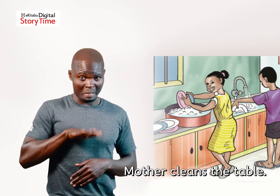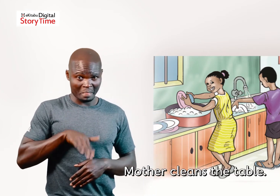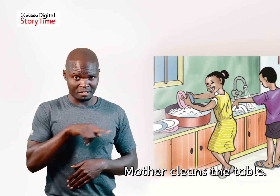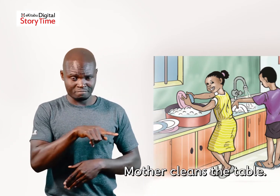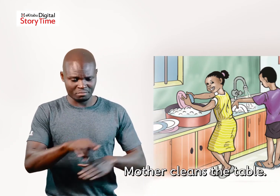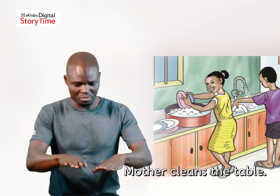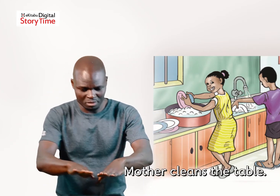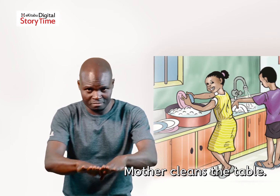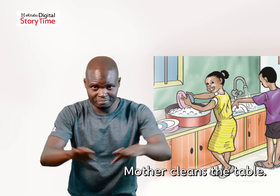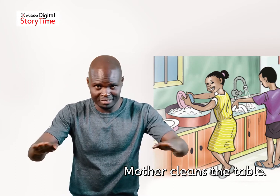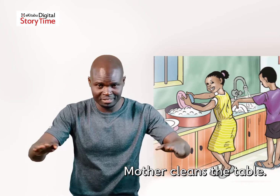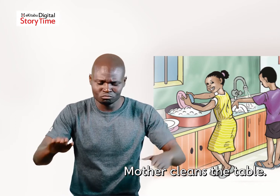Mother cleans the table